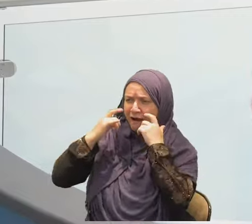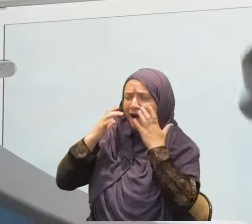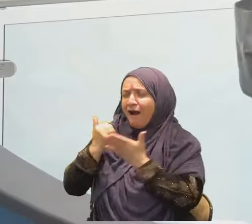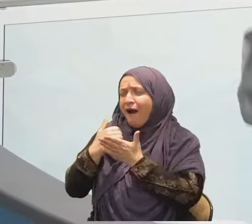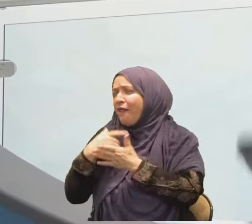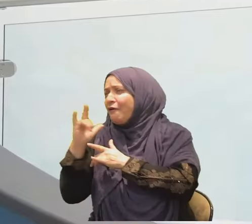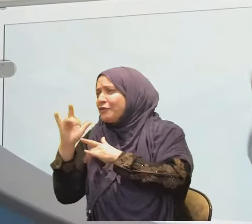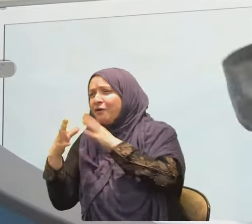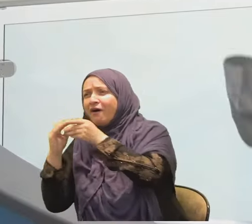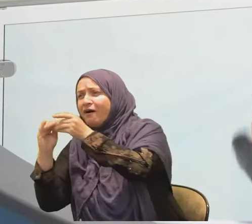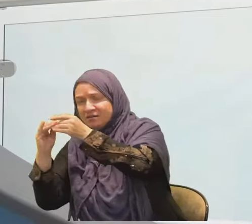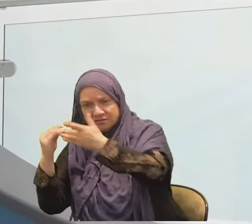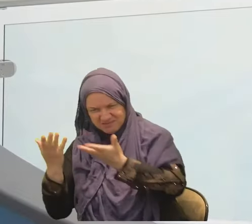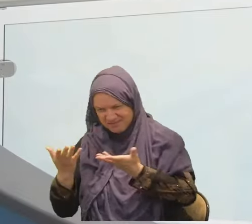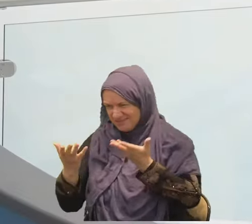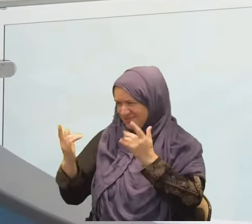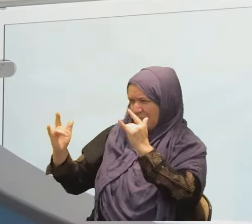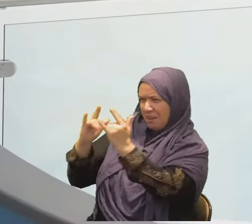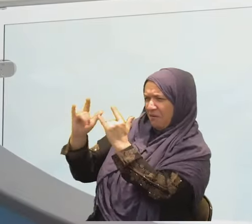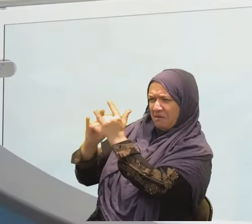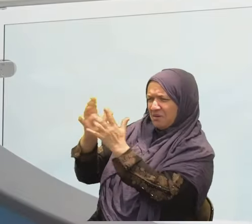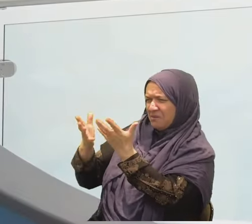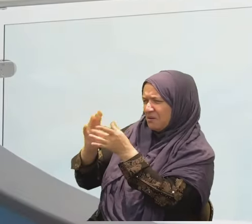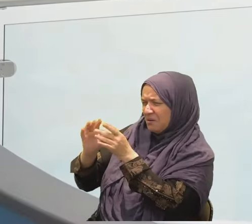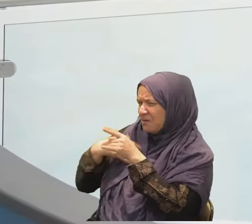They are trying to break their toxic tradition.